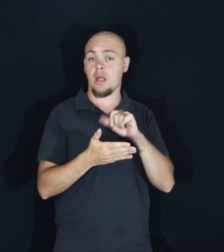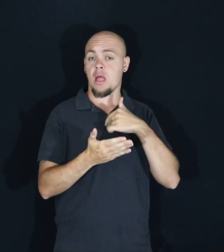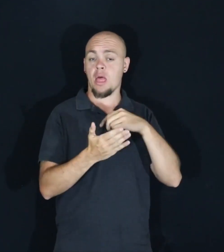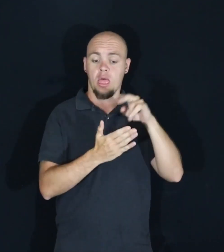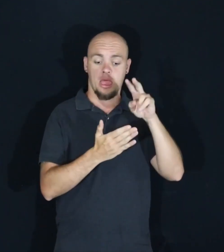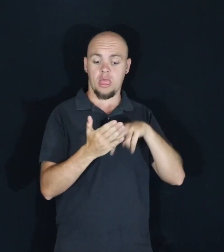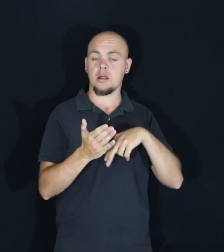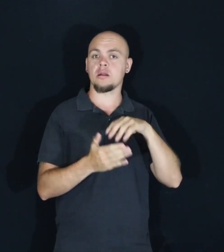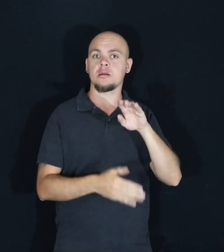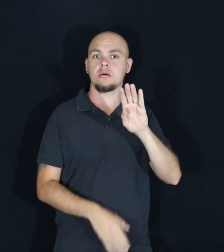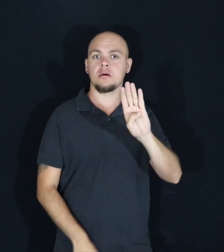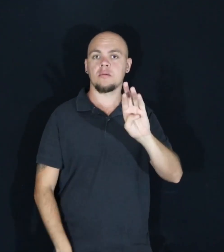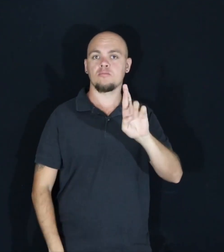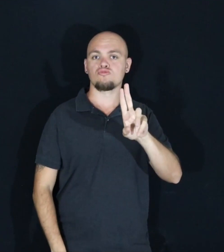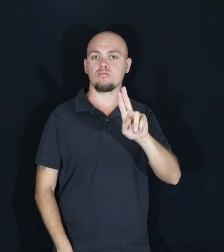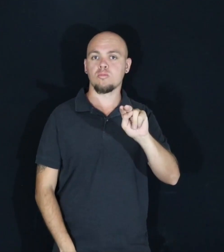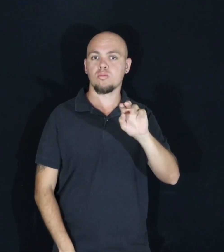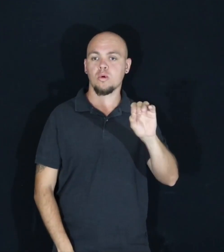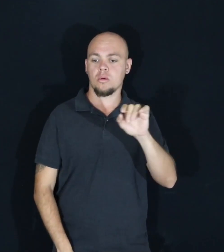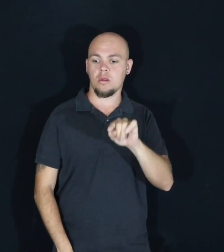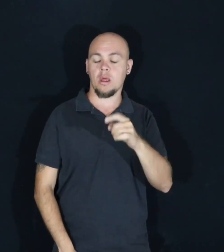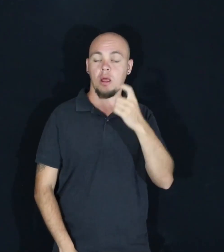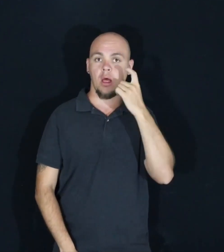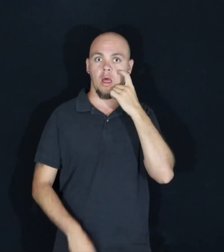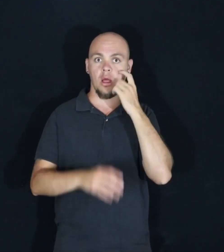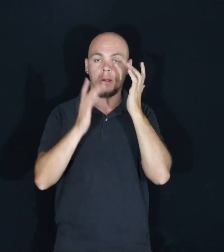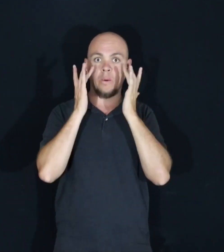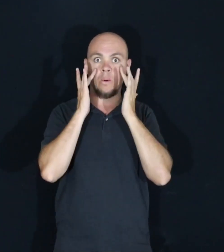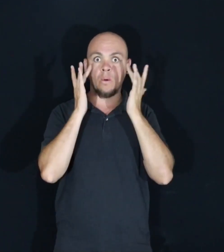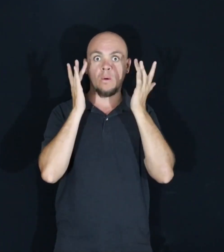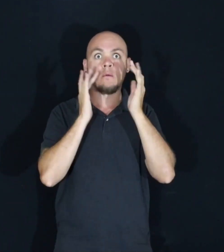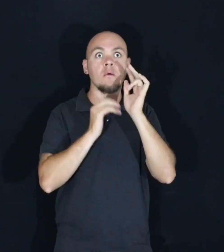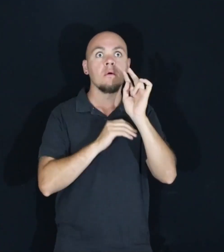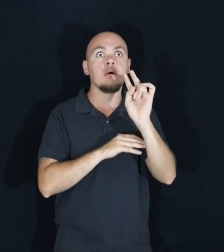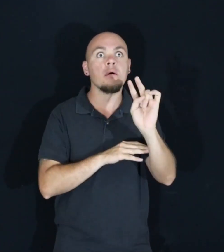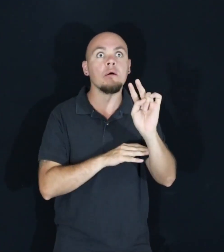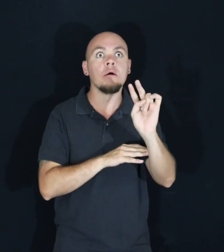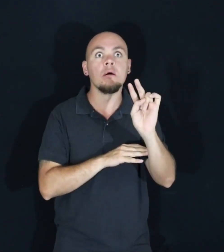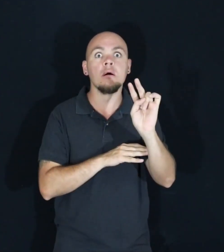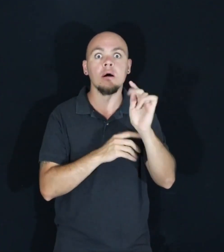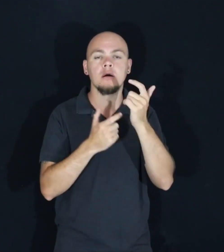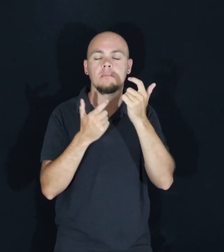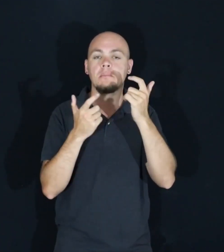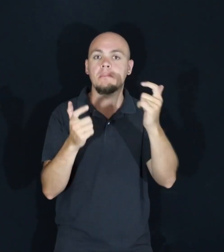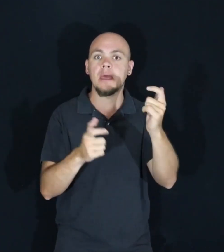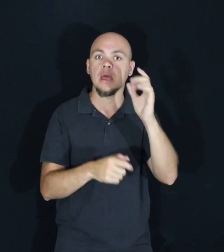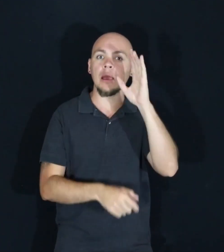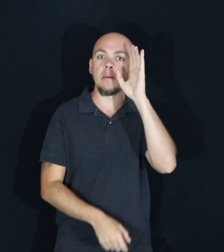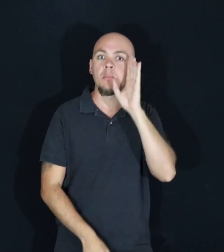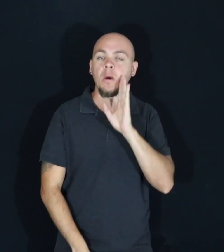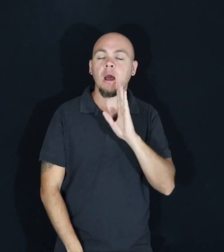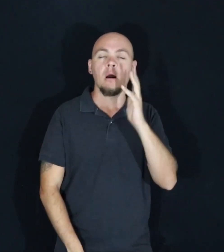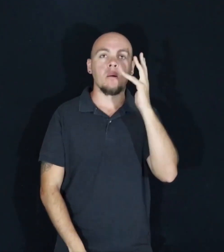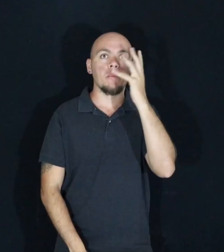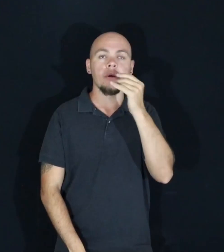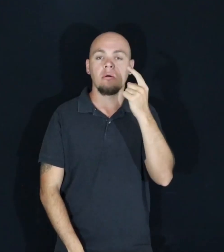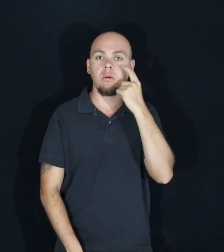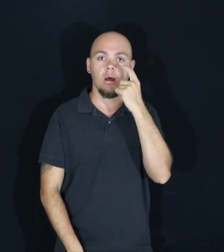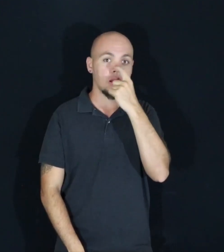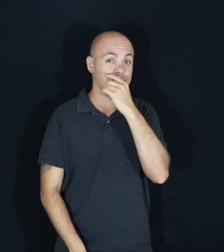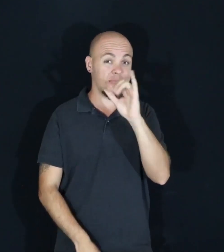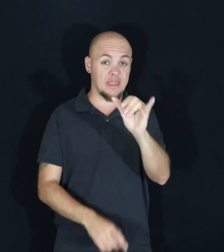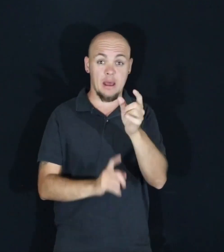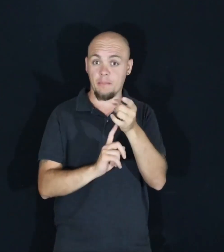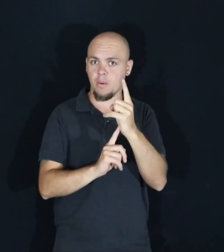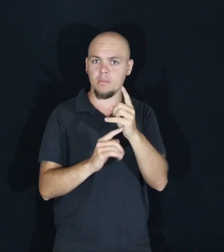I tell you Bruno's eyes just lit up as he looked at me. Those big, brown, beautiful eyes. And in that moment